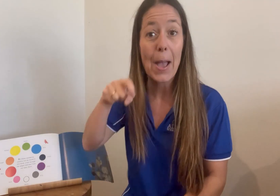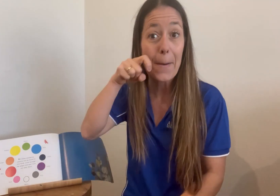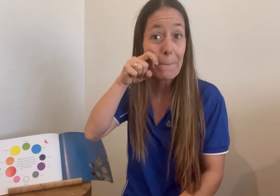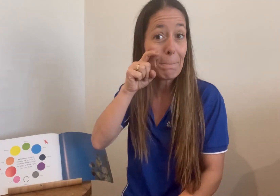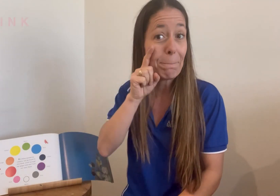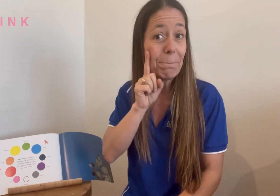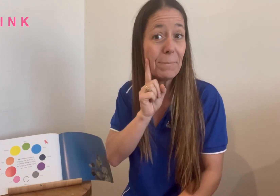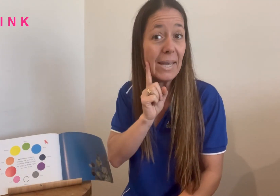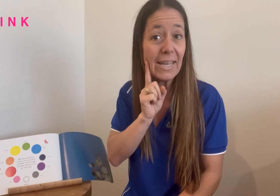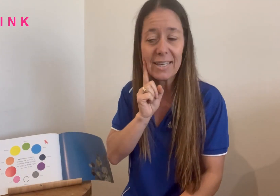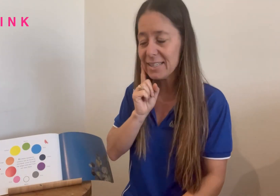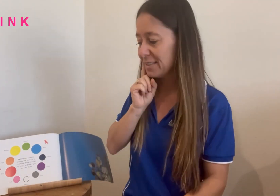Pink.